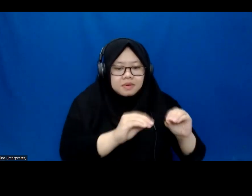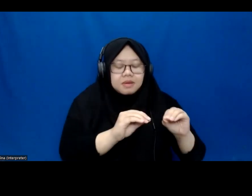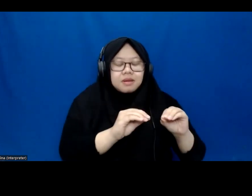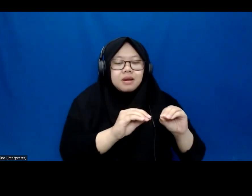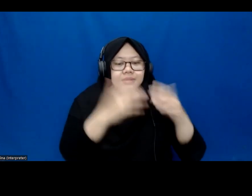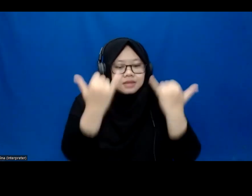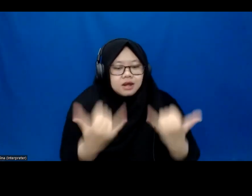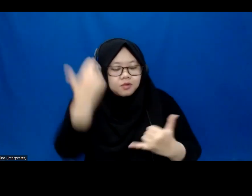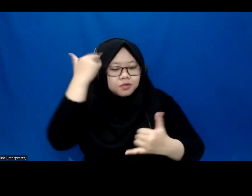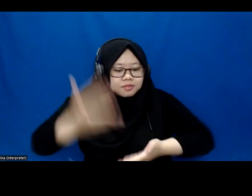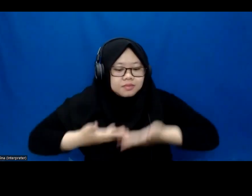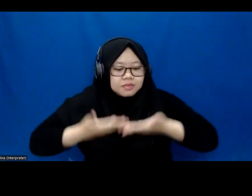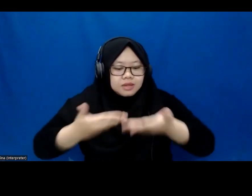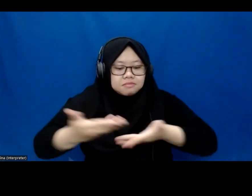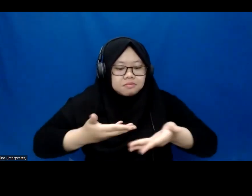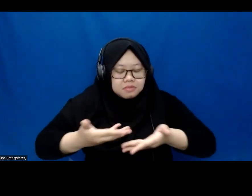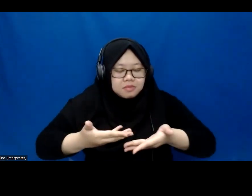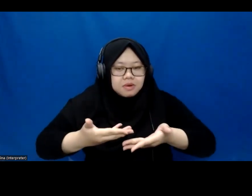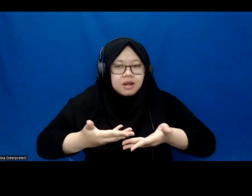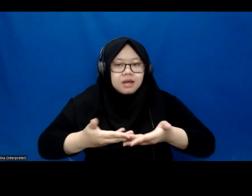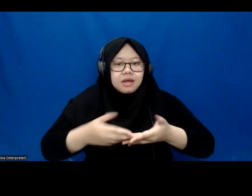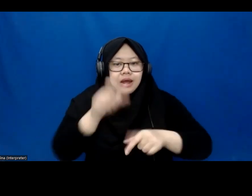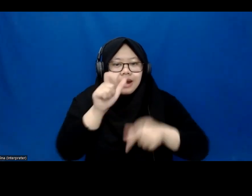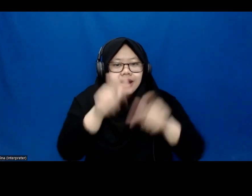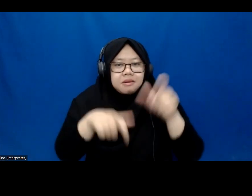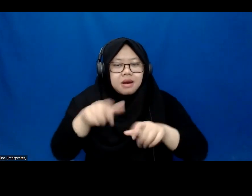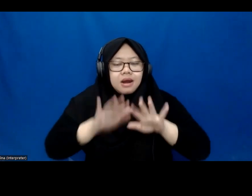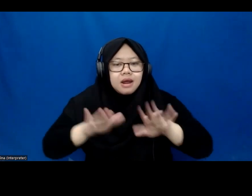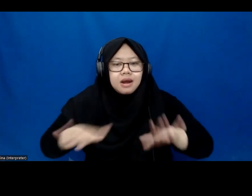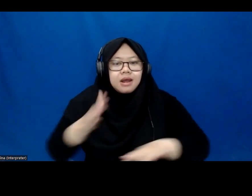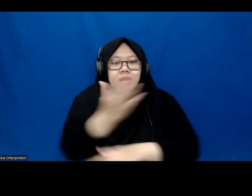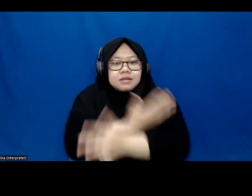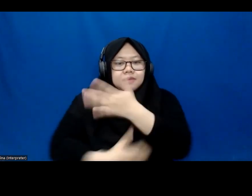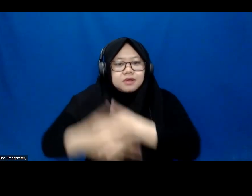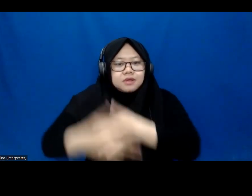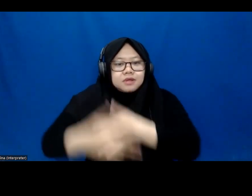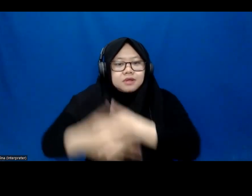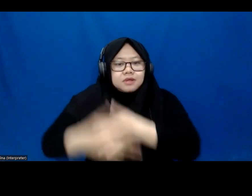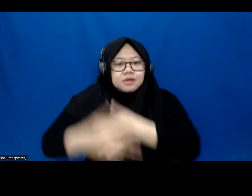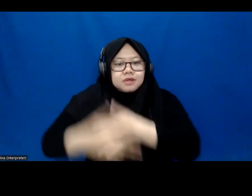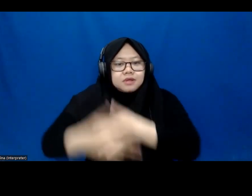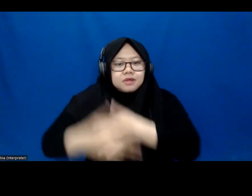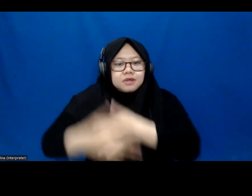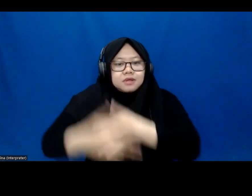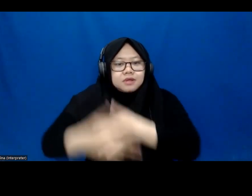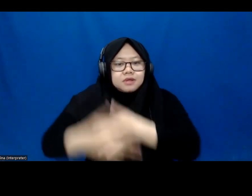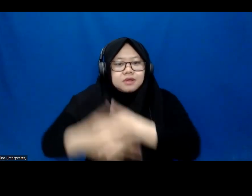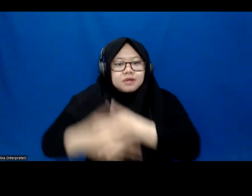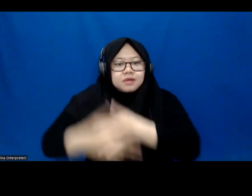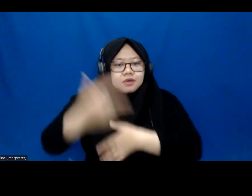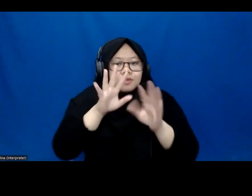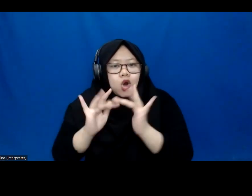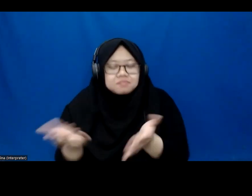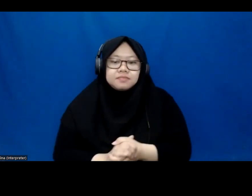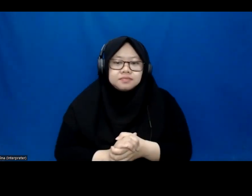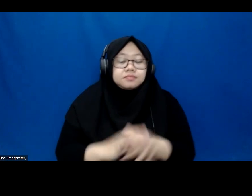with digital related skills? So over to you. Thank you. Thank you, Lina. Thank you, Aria, for having